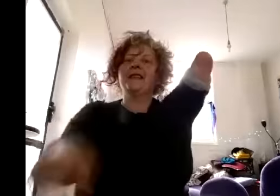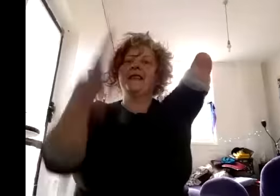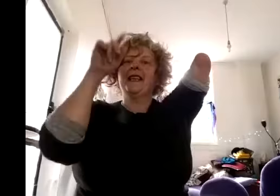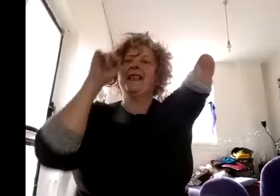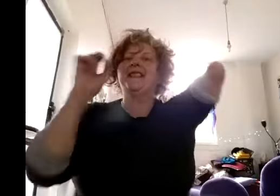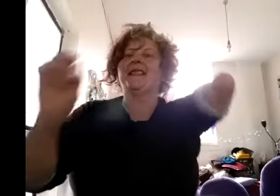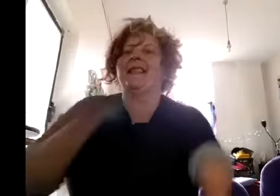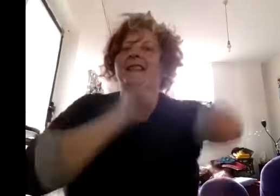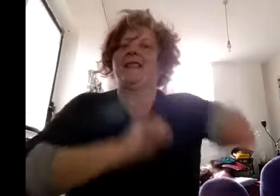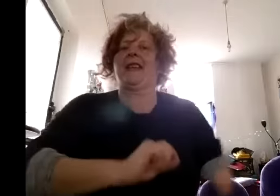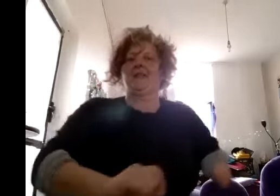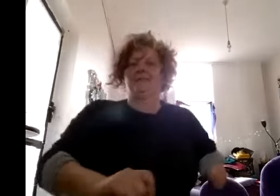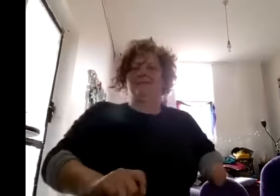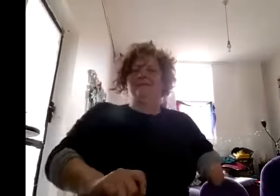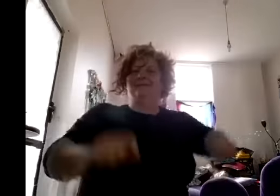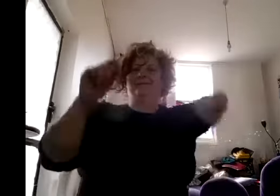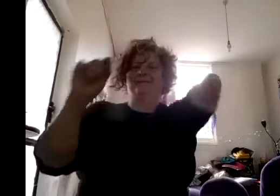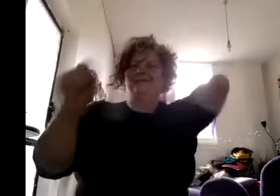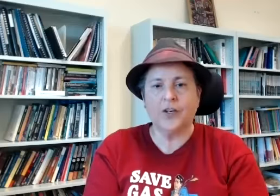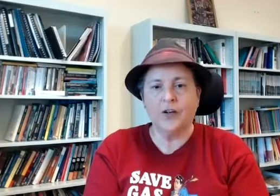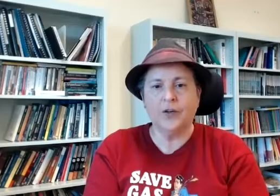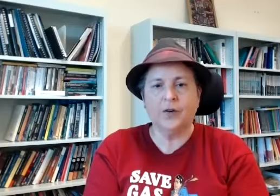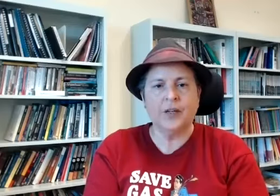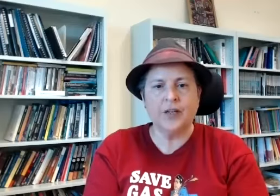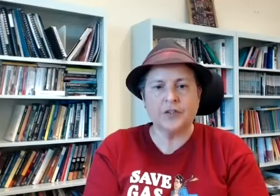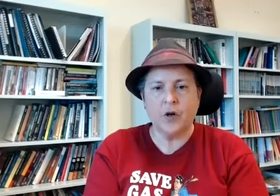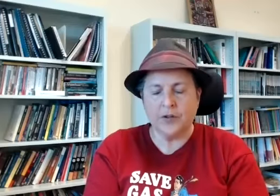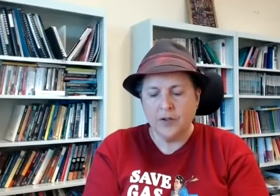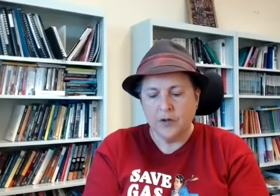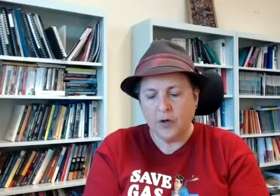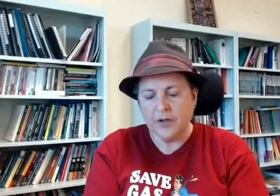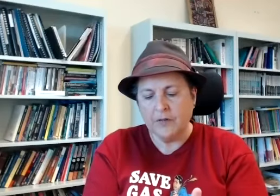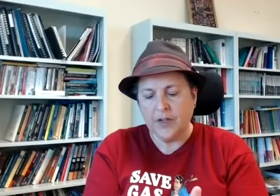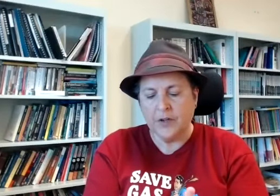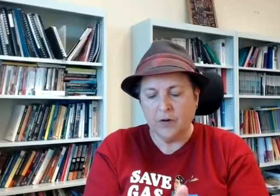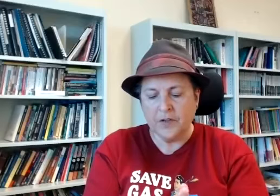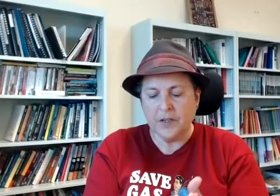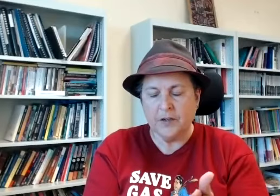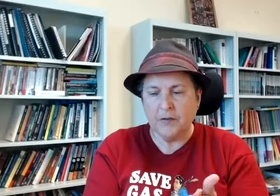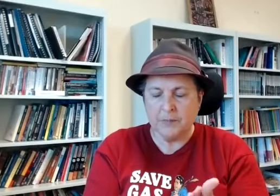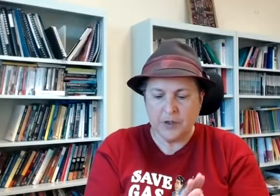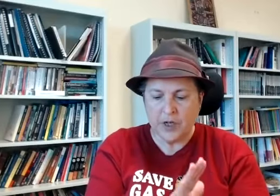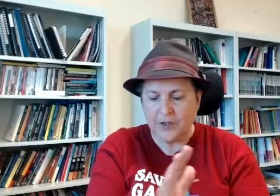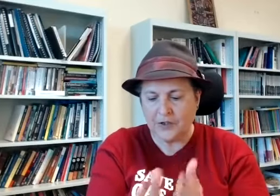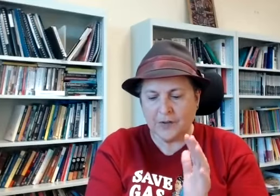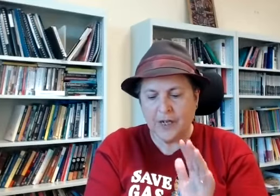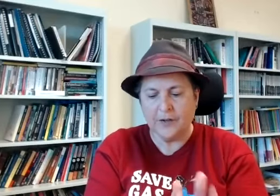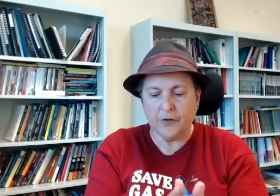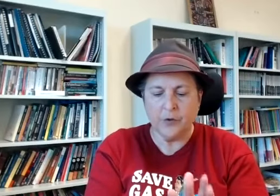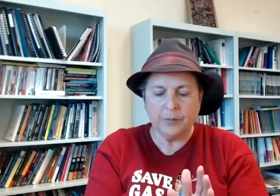it's its sixth year sixth year so there you go I mean that's quite quite significant and obviously there's been changes of the guard through it but